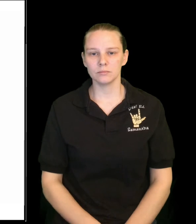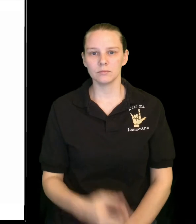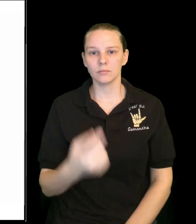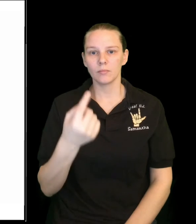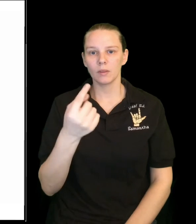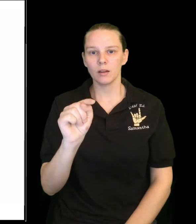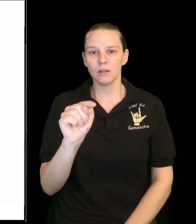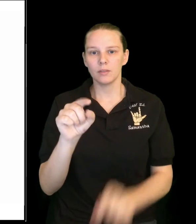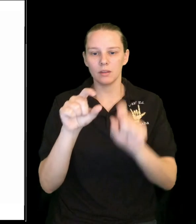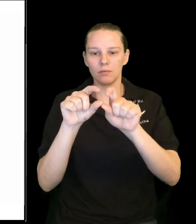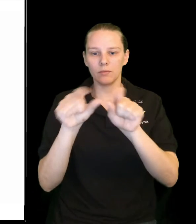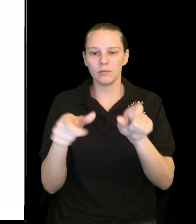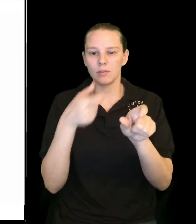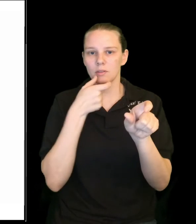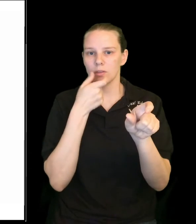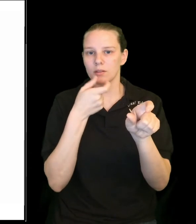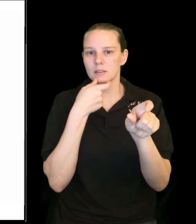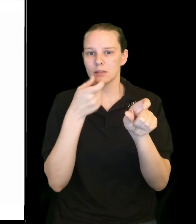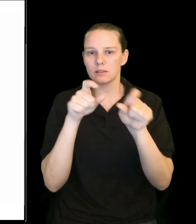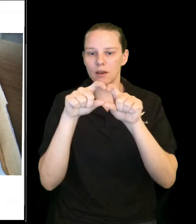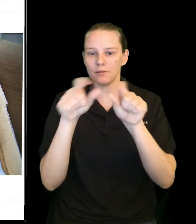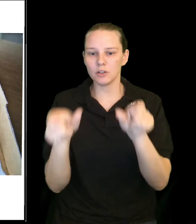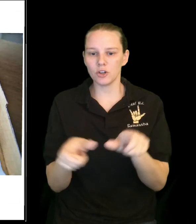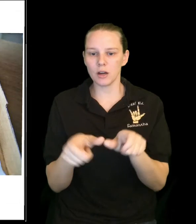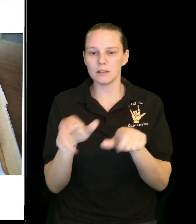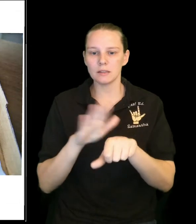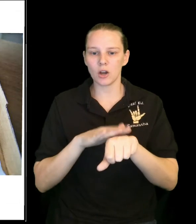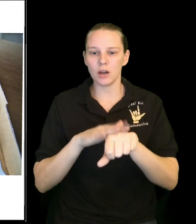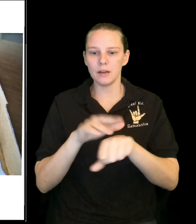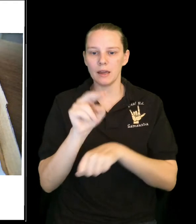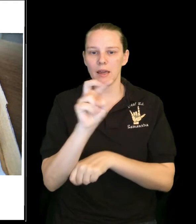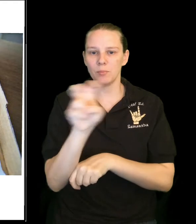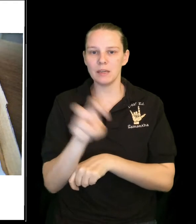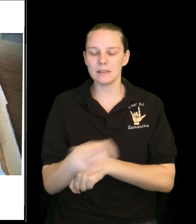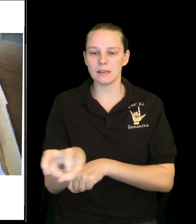The stuffed crust on a pizza.